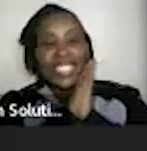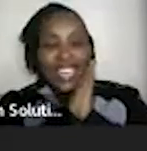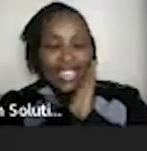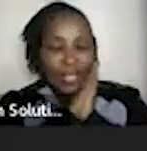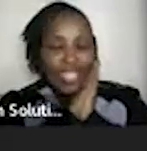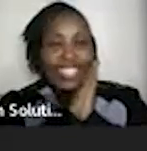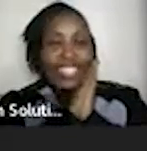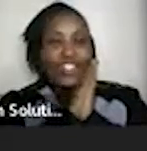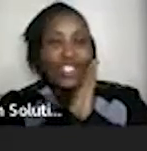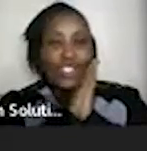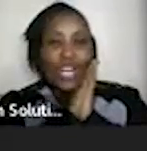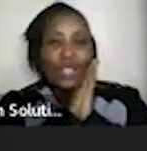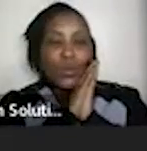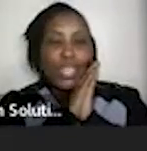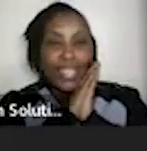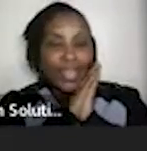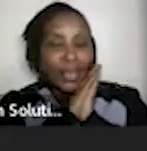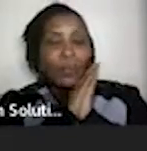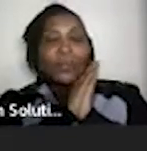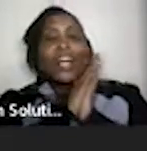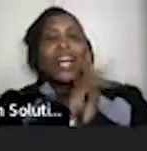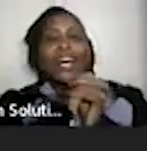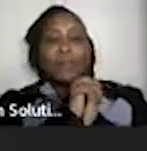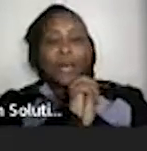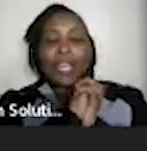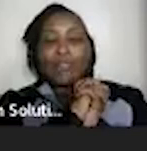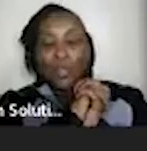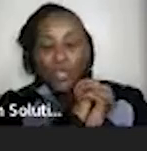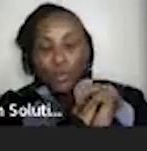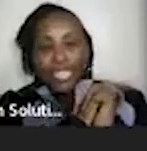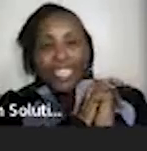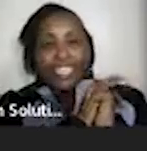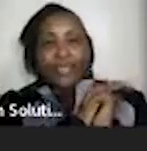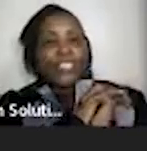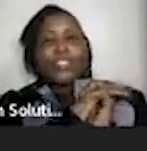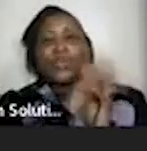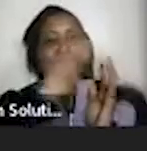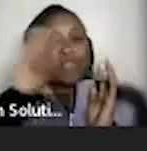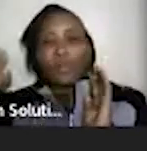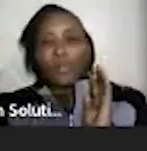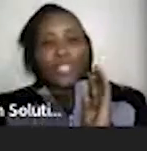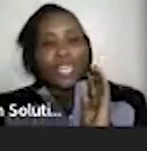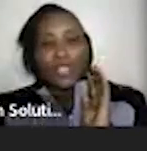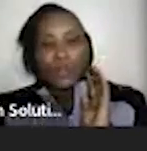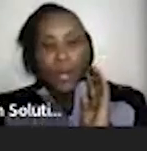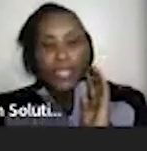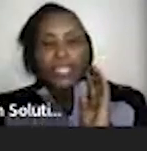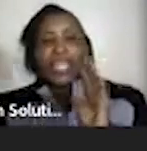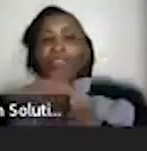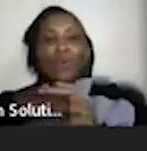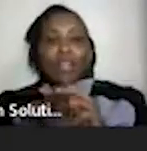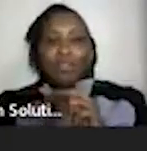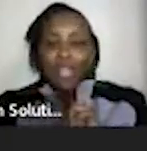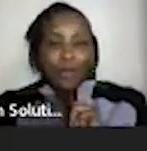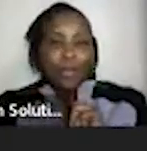cottages are located in jinja uganda um for those of you in kenya you just need to drive from busia it's two hours